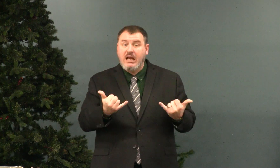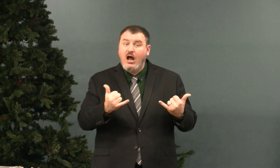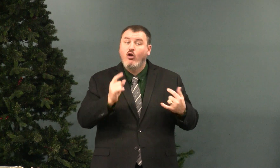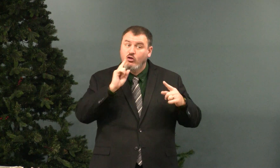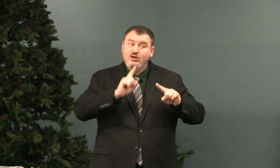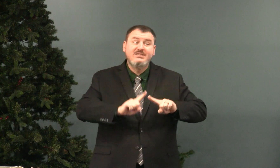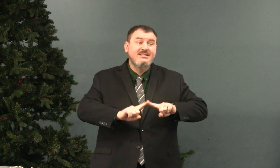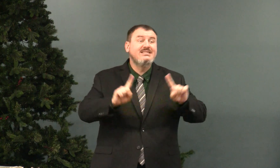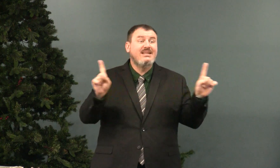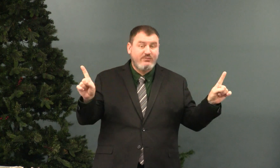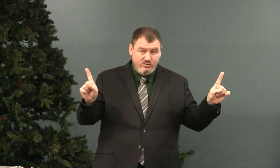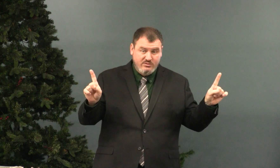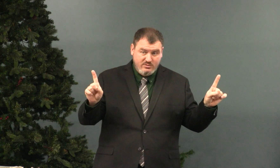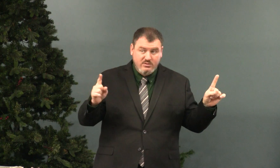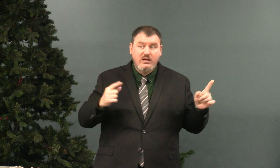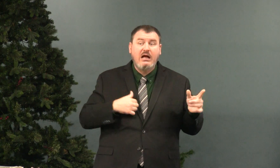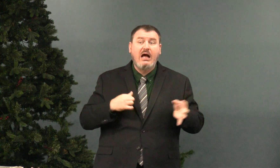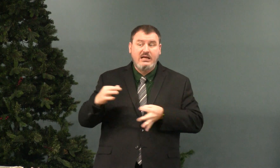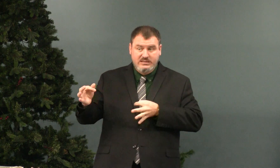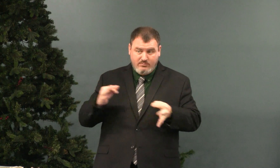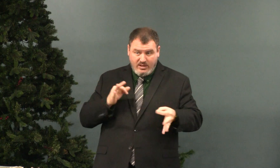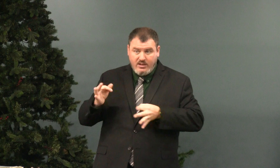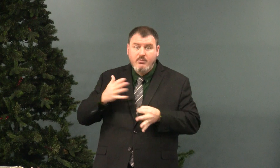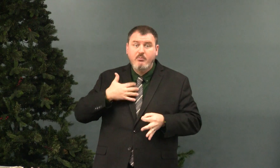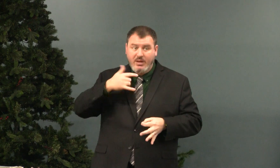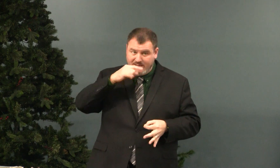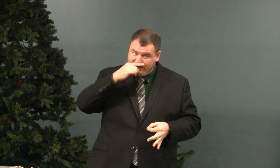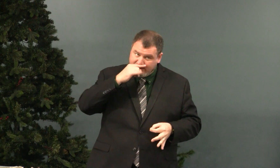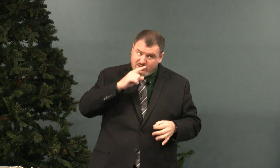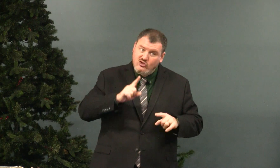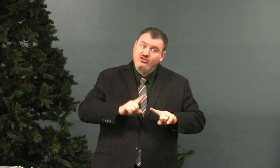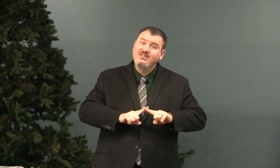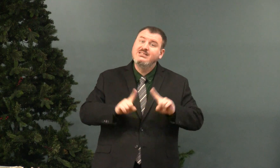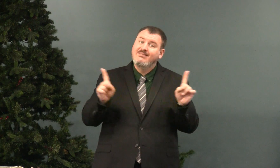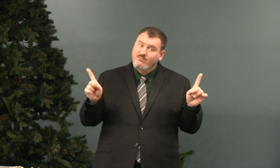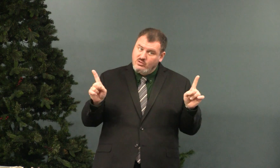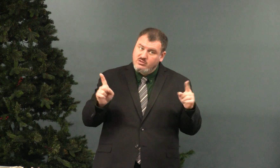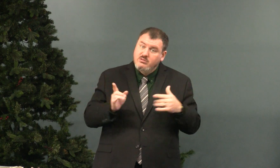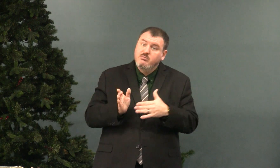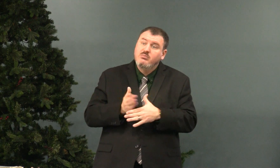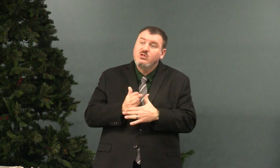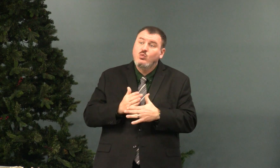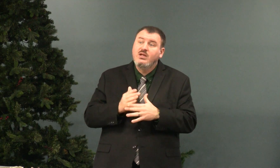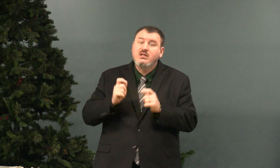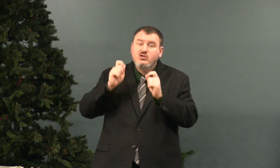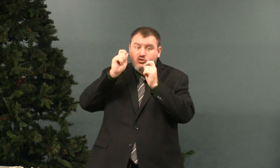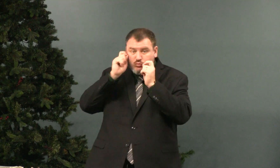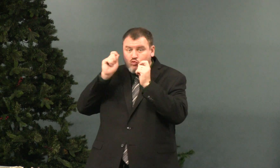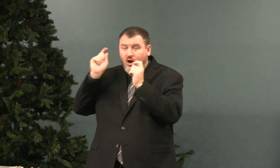sin. Now, they are different and I explain to my kids there's a difference between